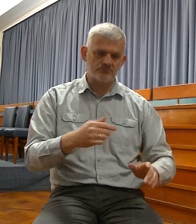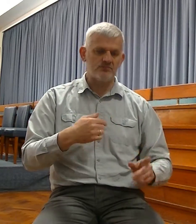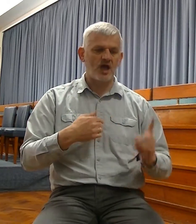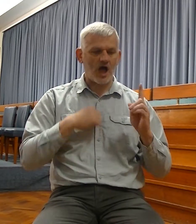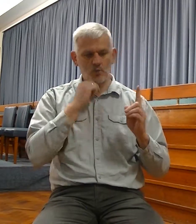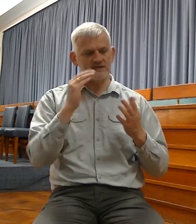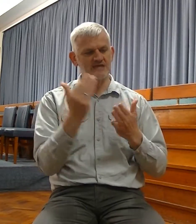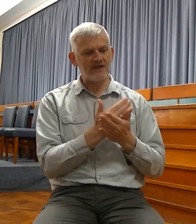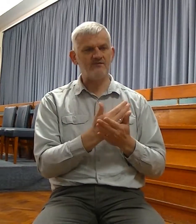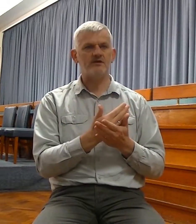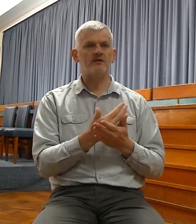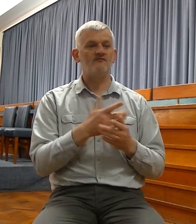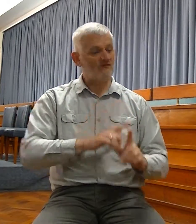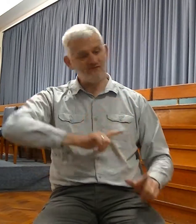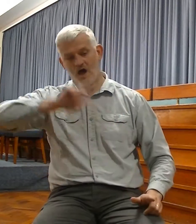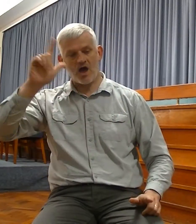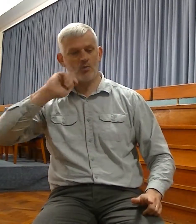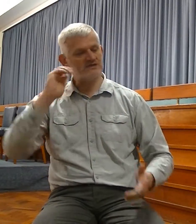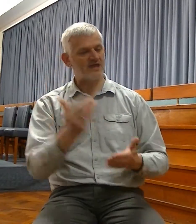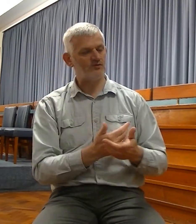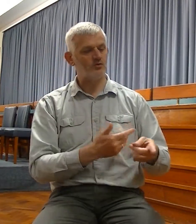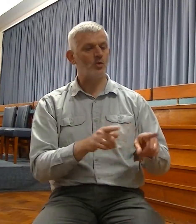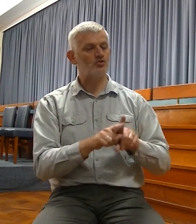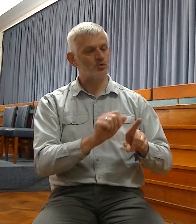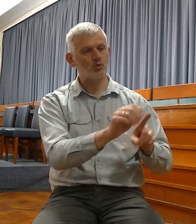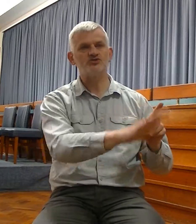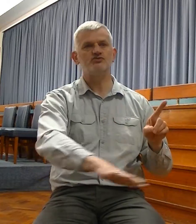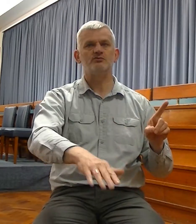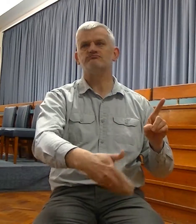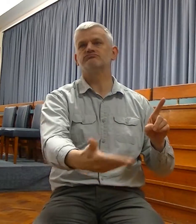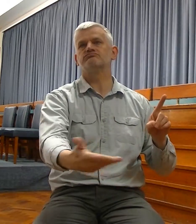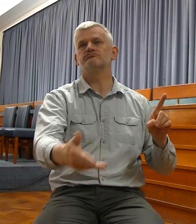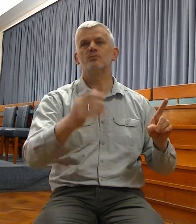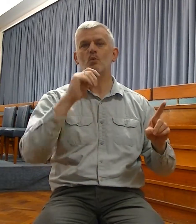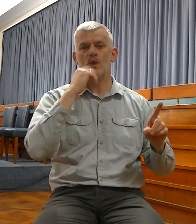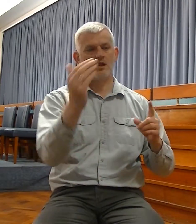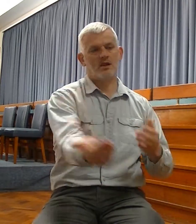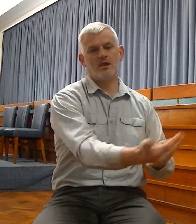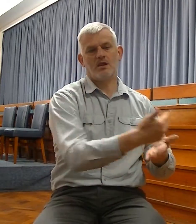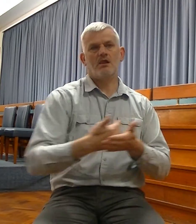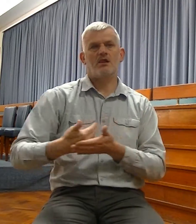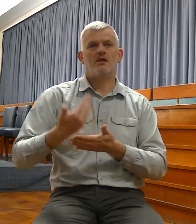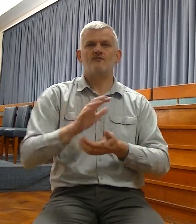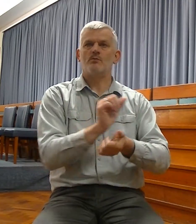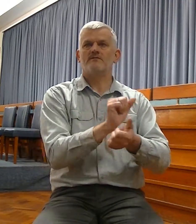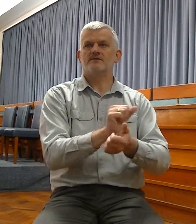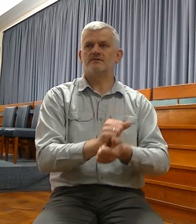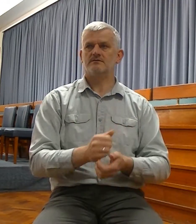thee from afar, and I see your descendants from the land of their captivity, Jacob shall return and be in